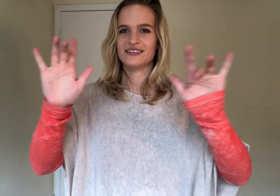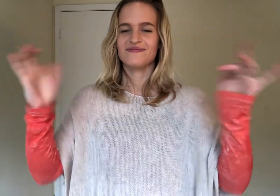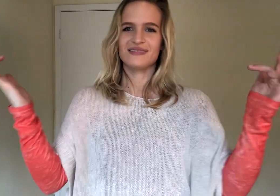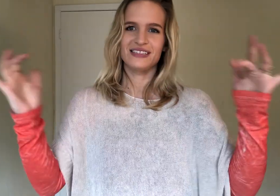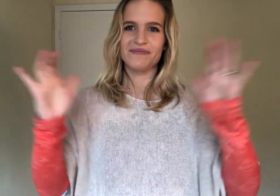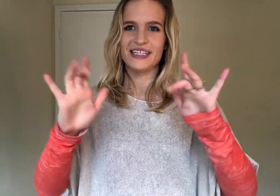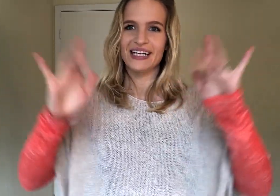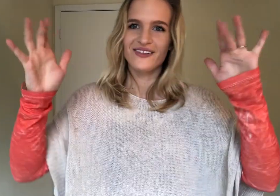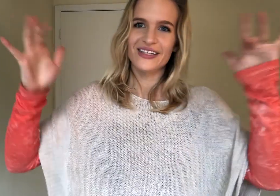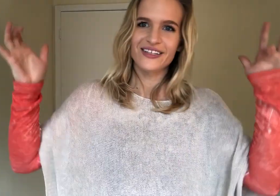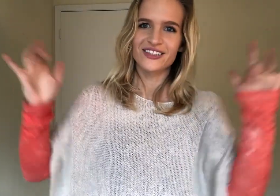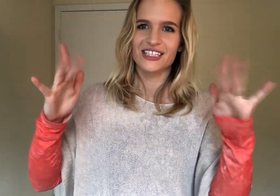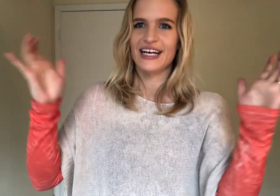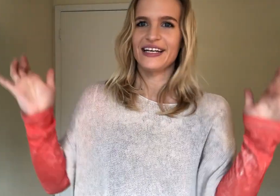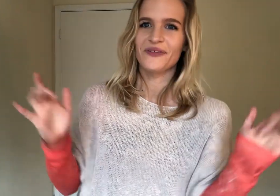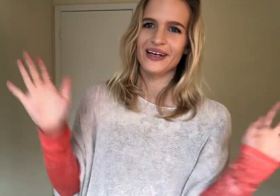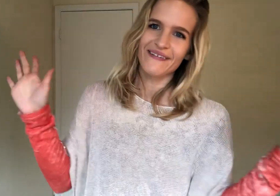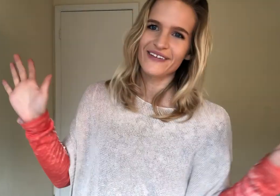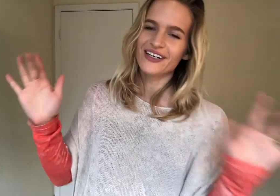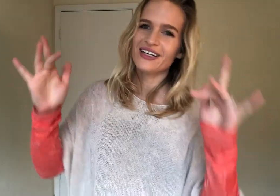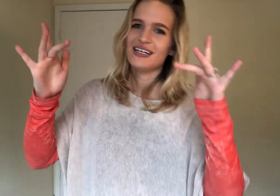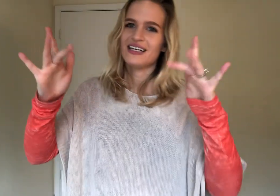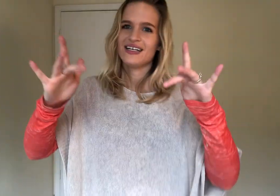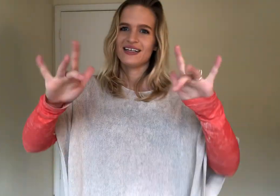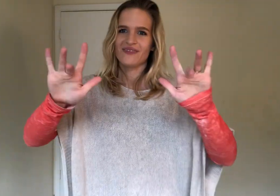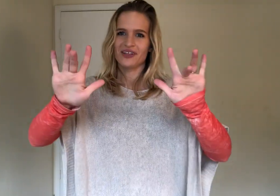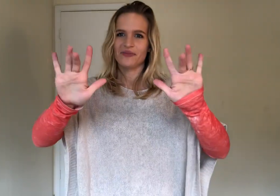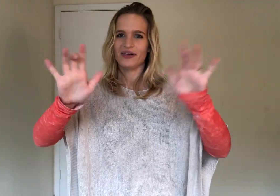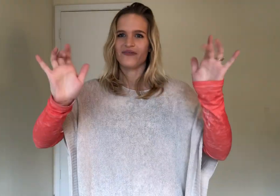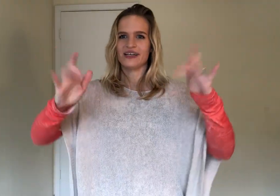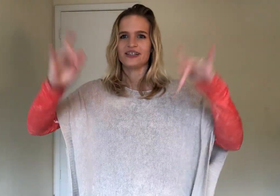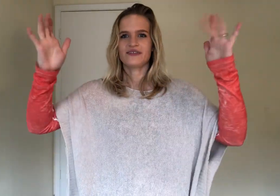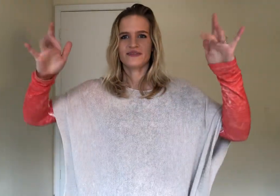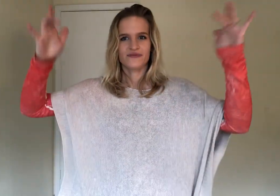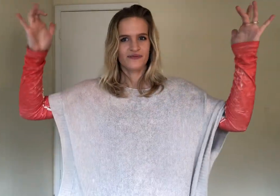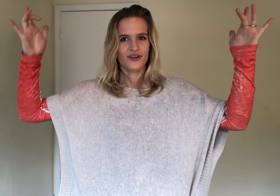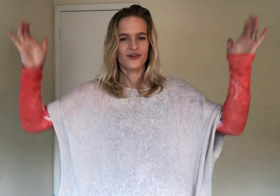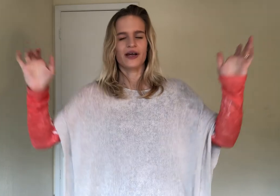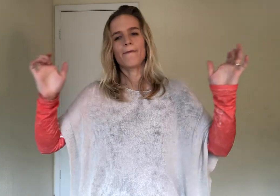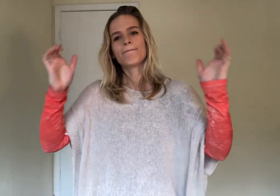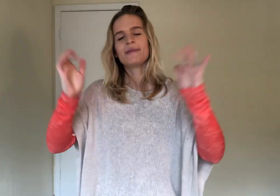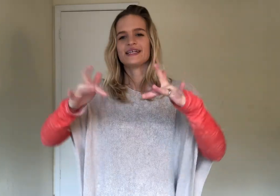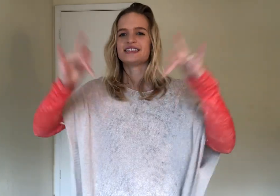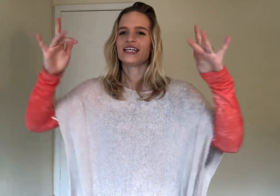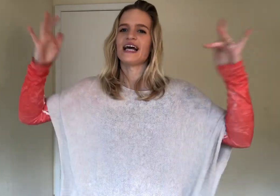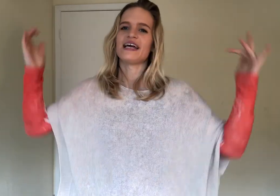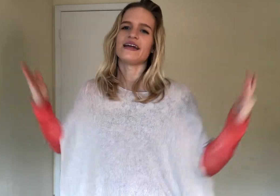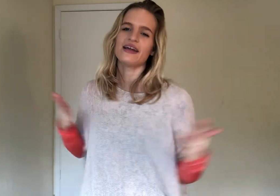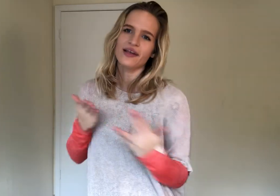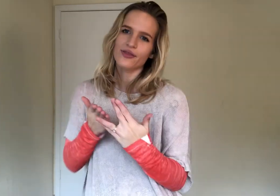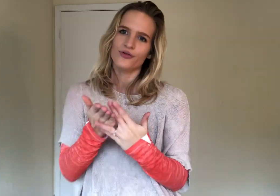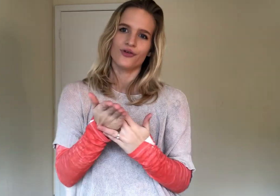Could be like glitter. Shining. Whatever. With your middle finger. Throw it up. Shining through.